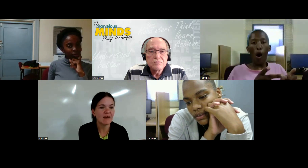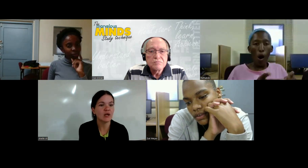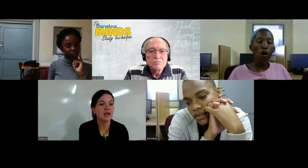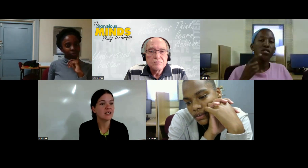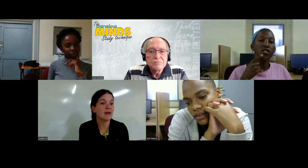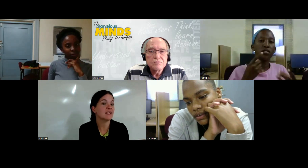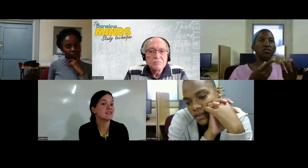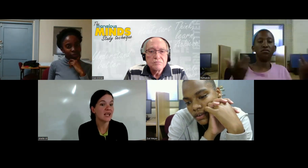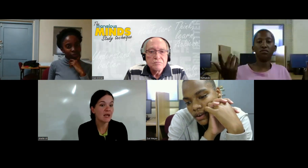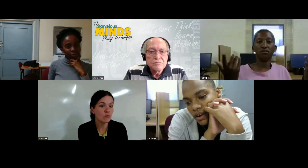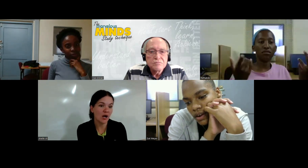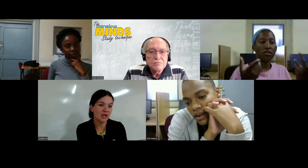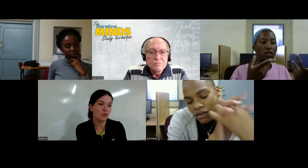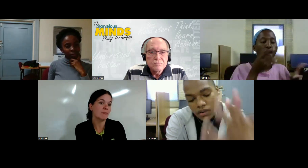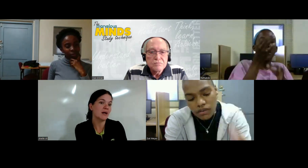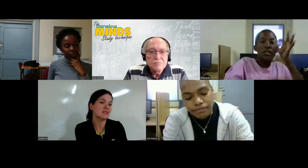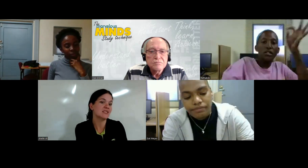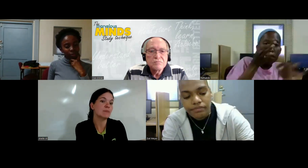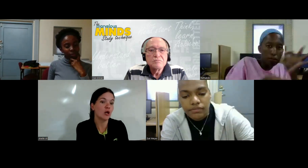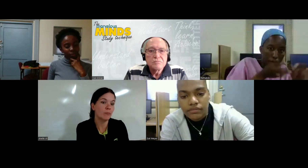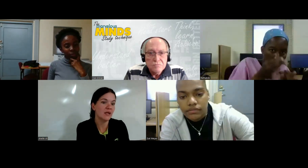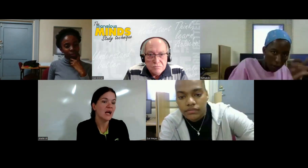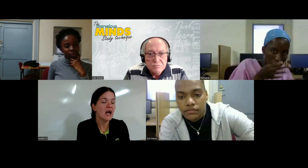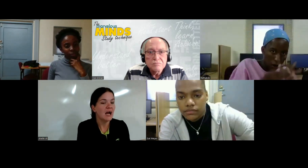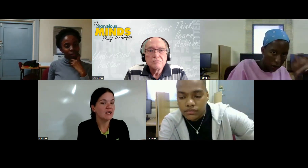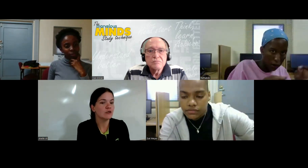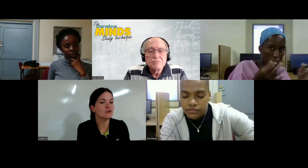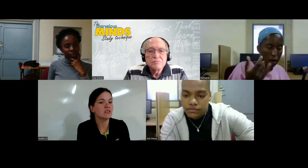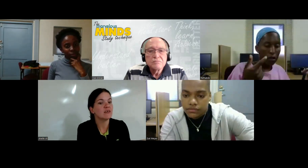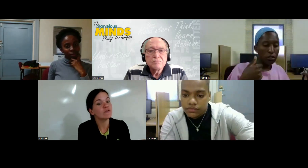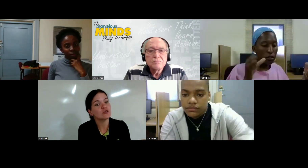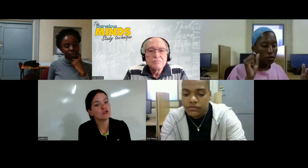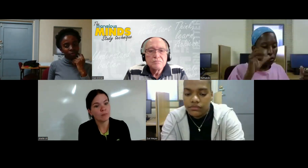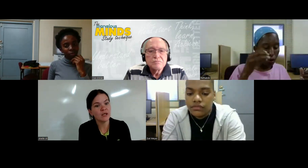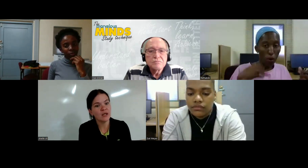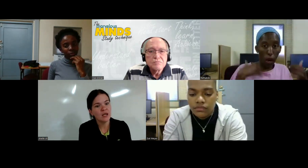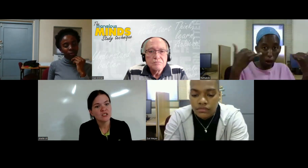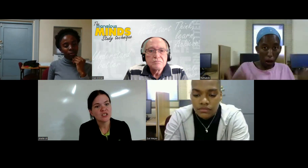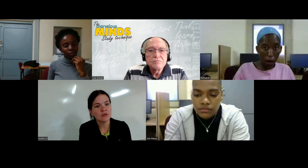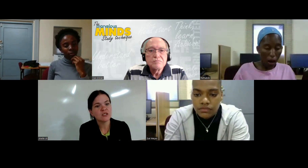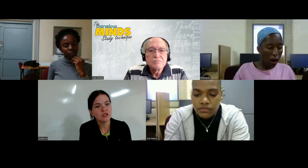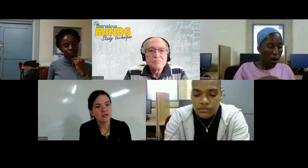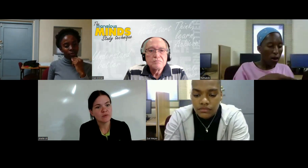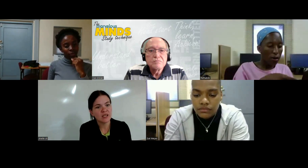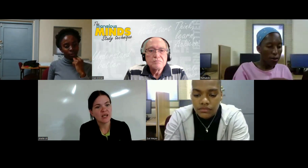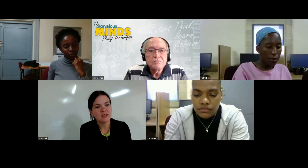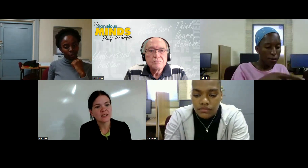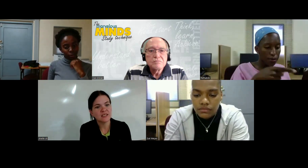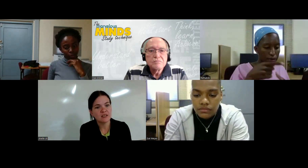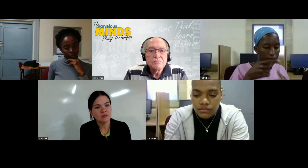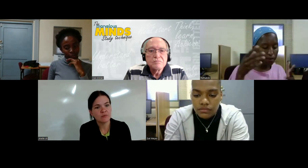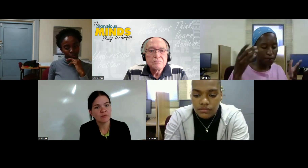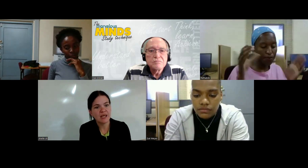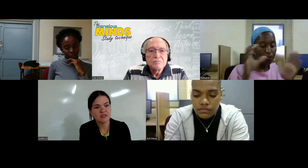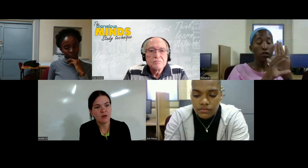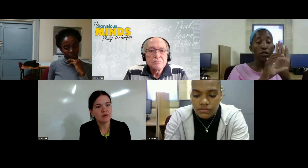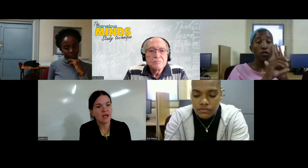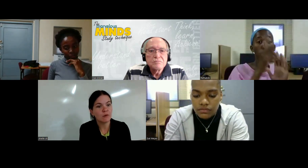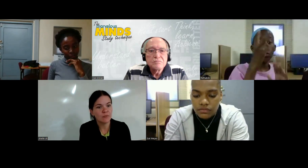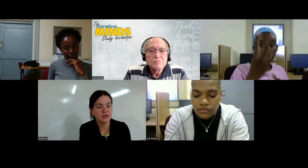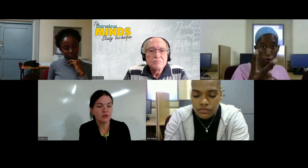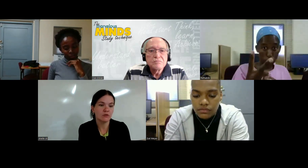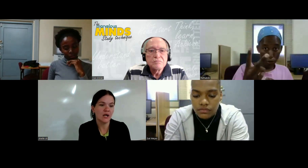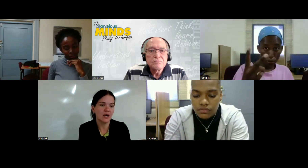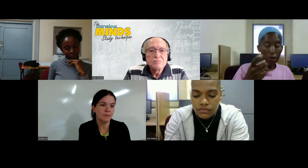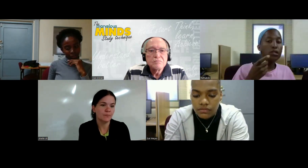but i didn't have to i didn't make the same one or about the same topic i used a different topic so it was good with another that sat with me as